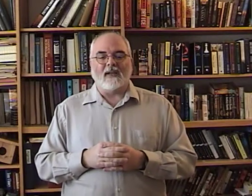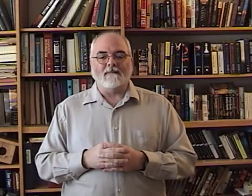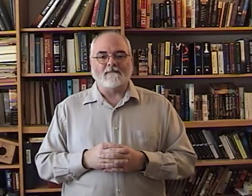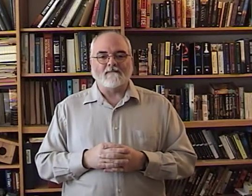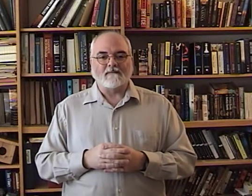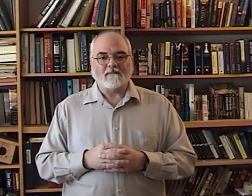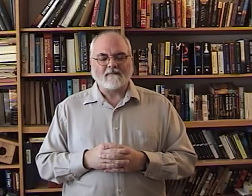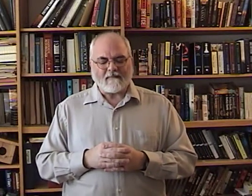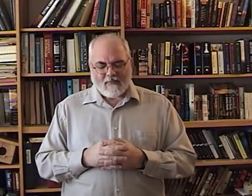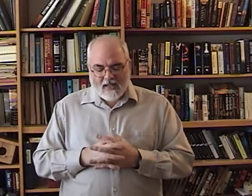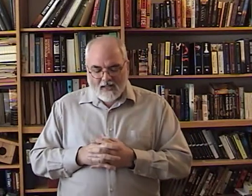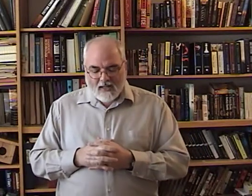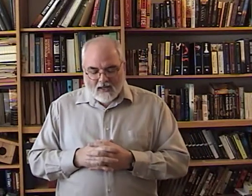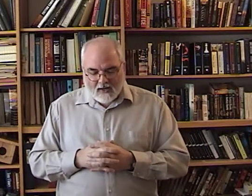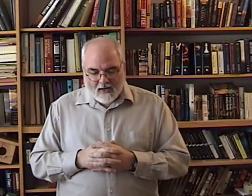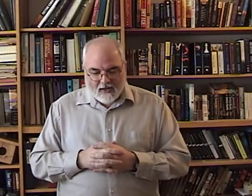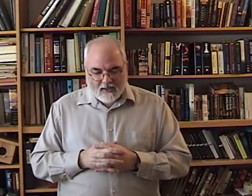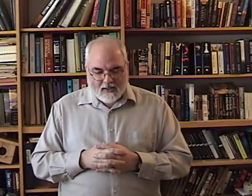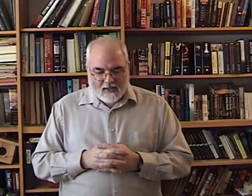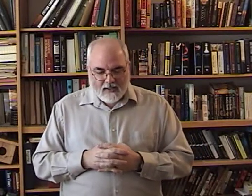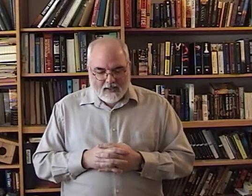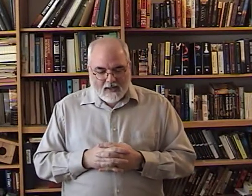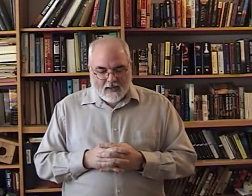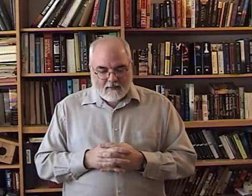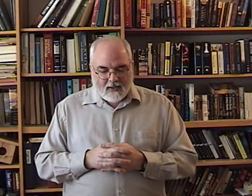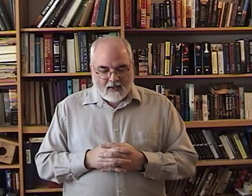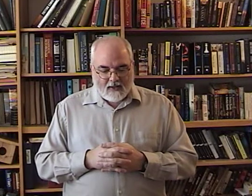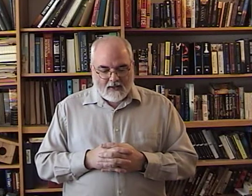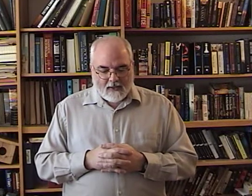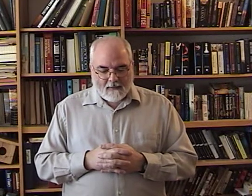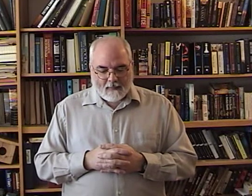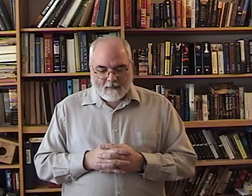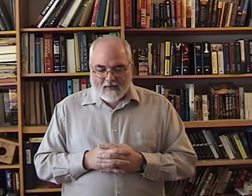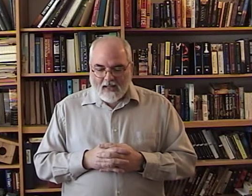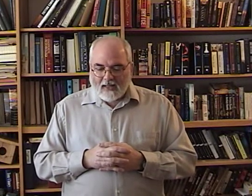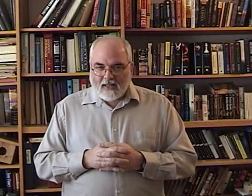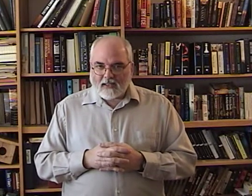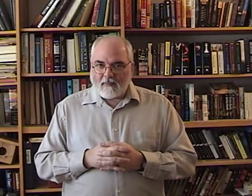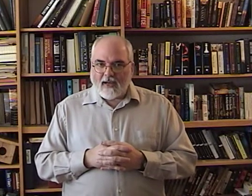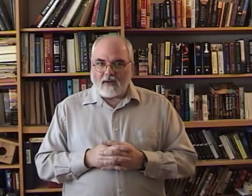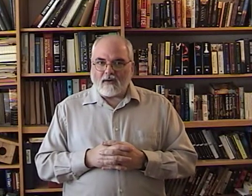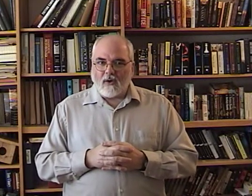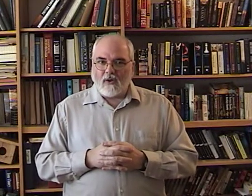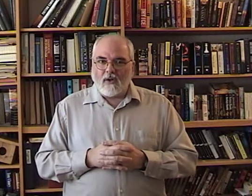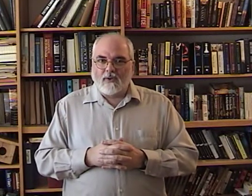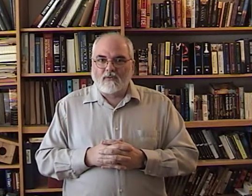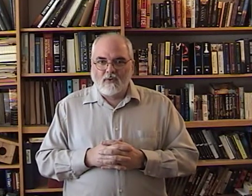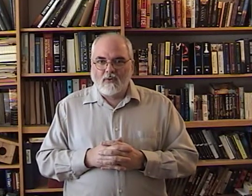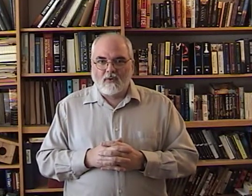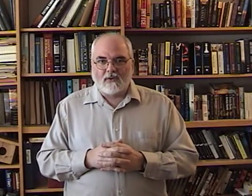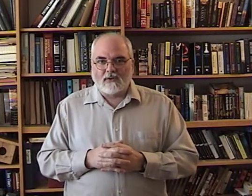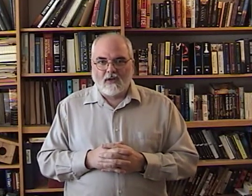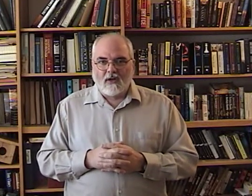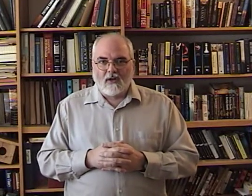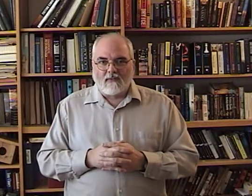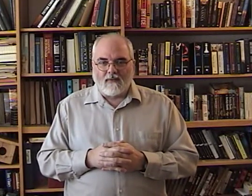All right. I'm thinking, that's about all the rules for